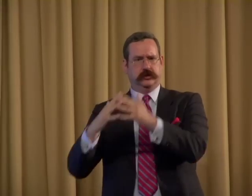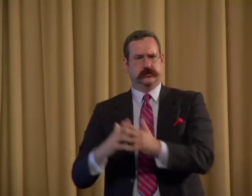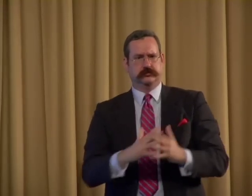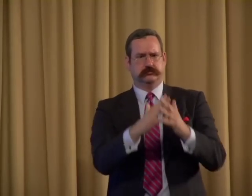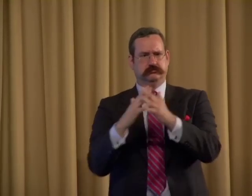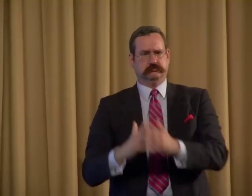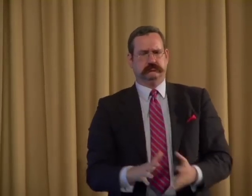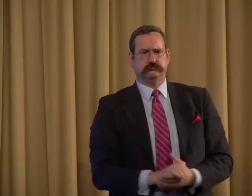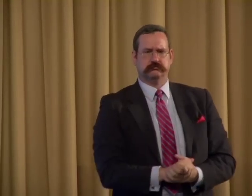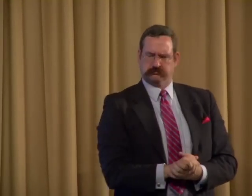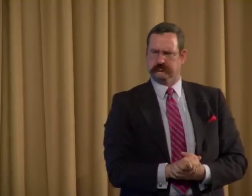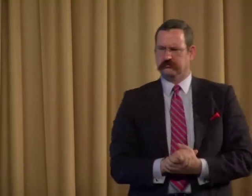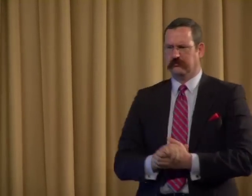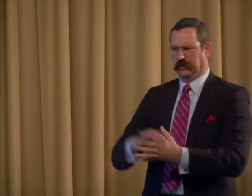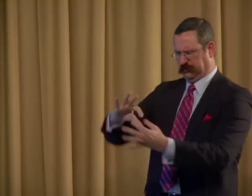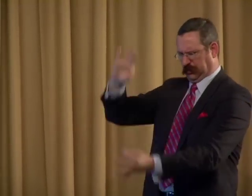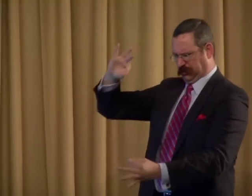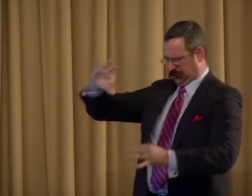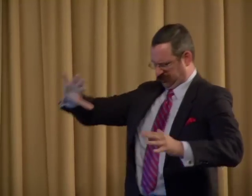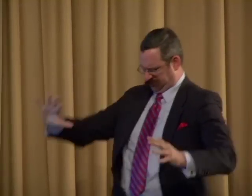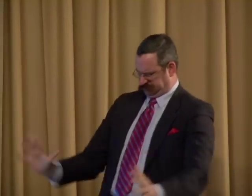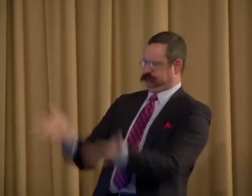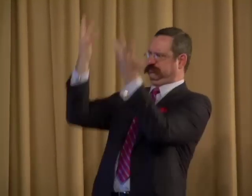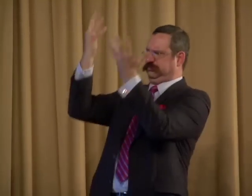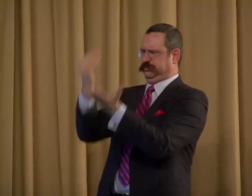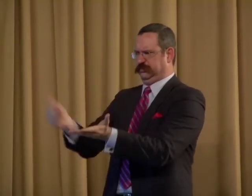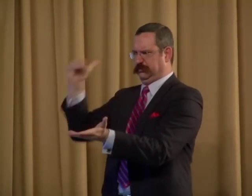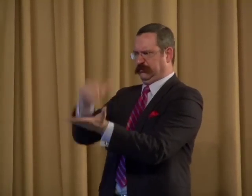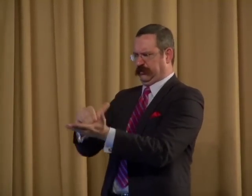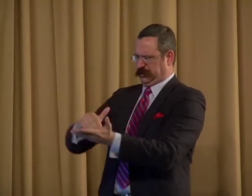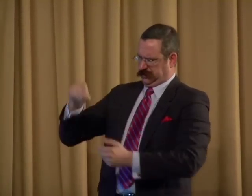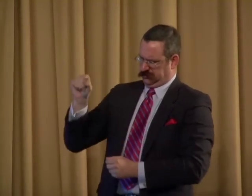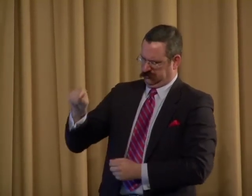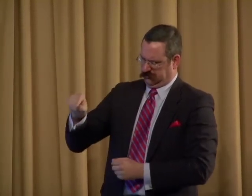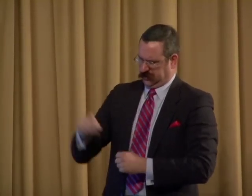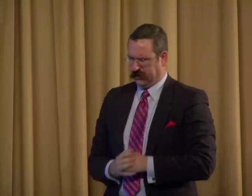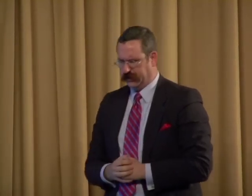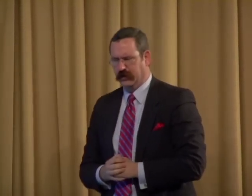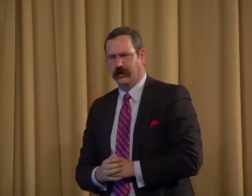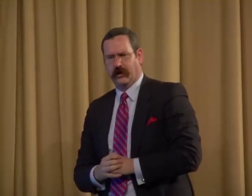within Deaf America, a spiritual awakening.